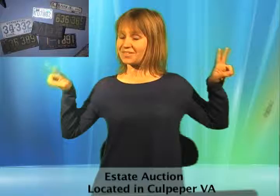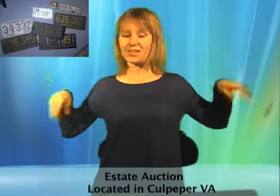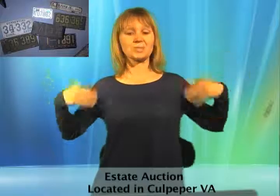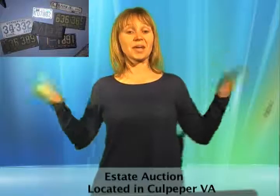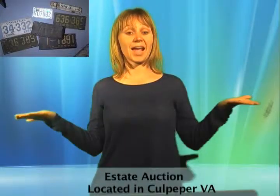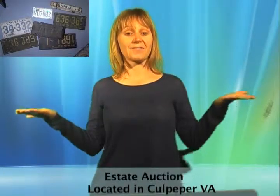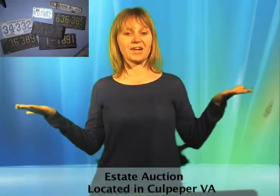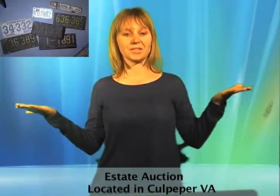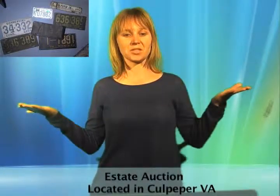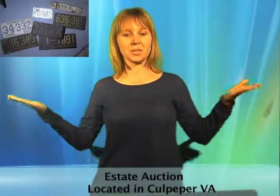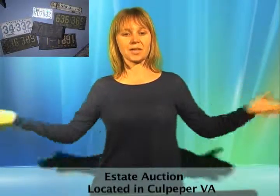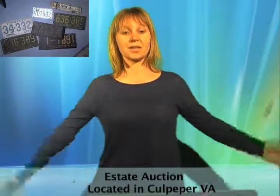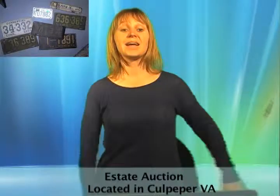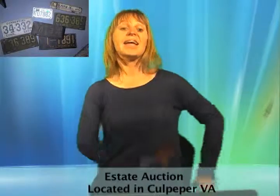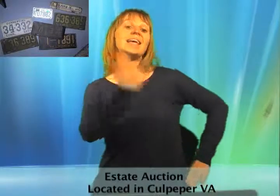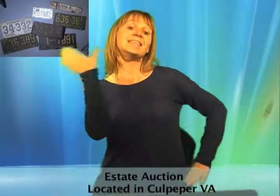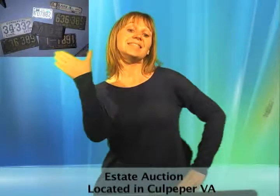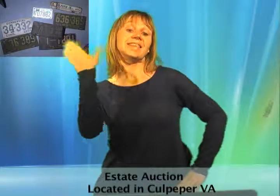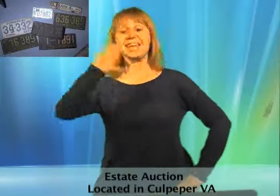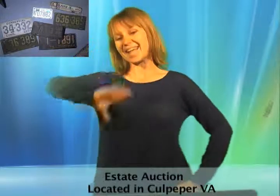on Facebook and follow us on Twitter. See ya!